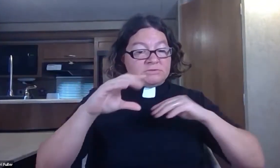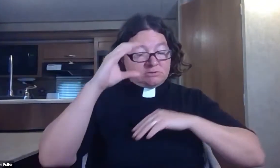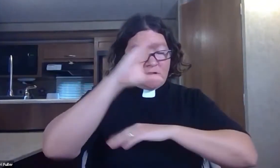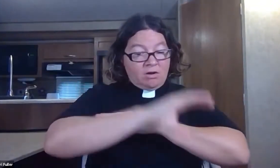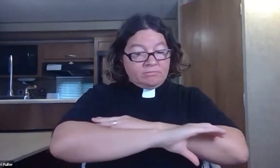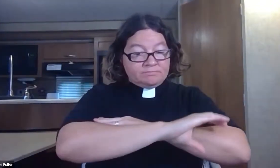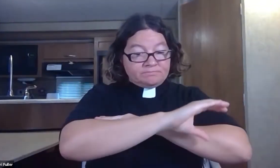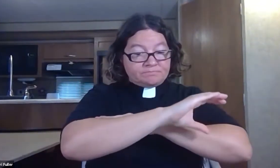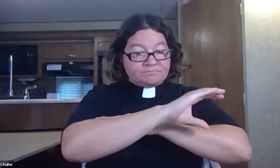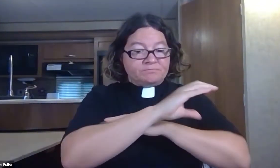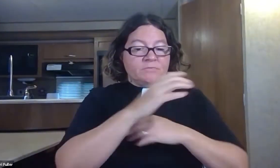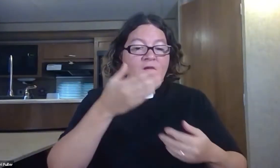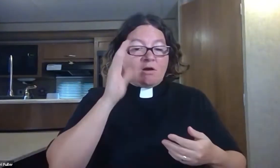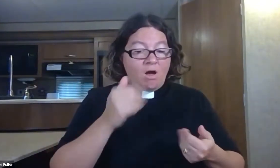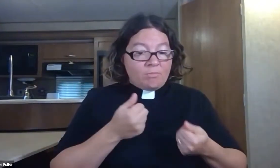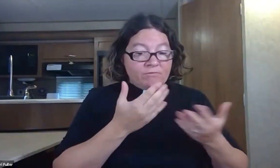Then, as the sun rose,